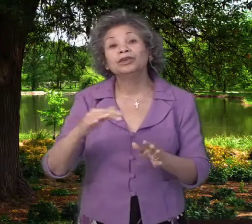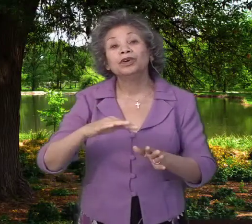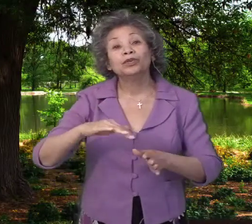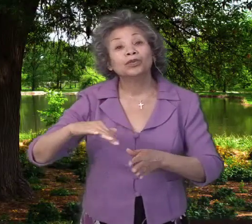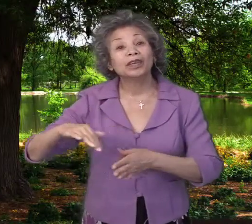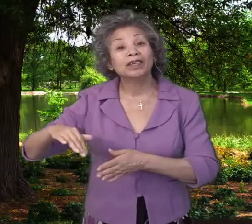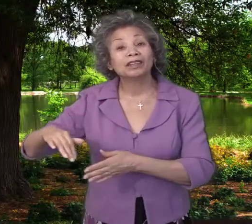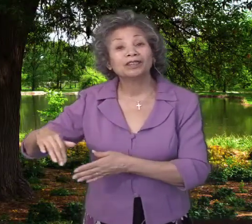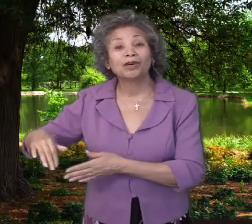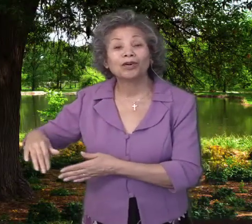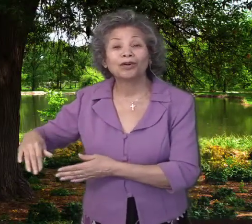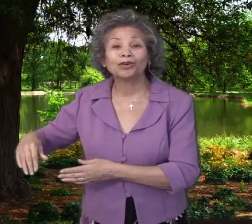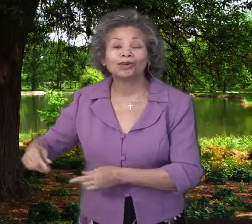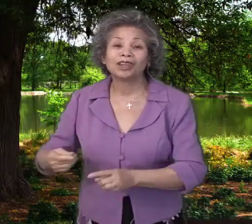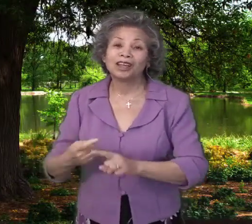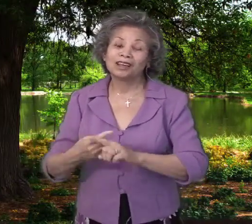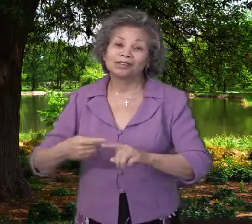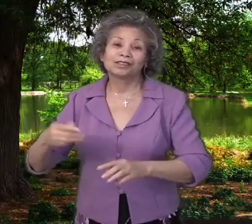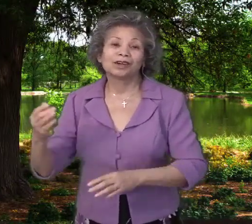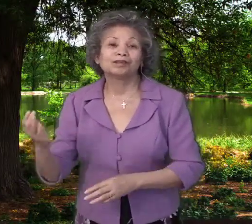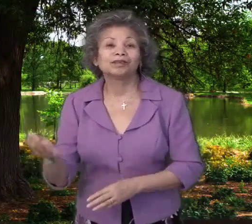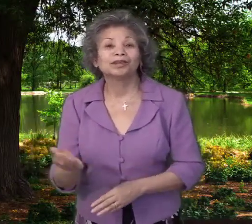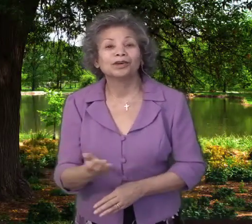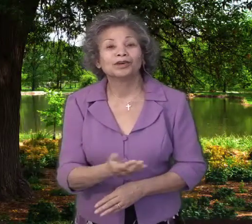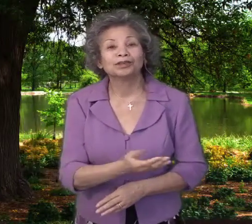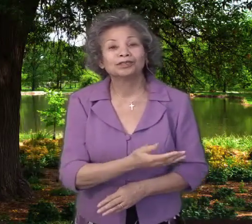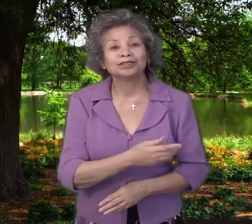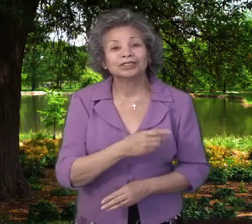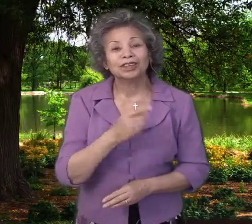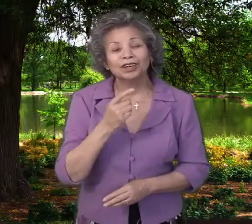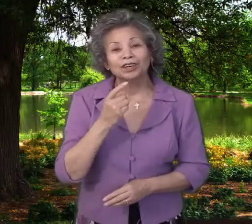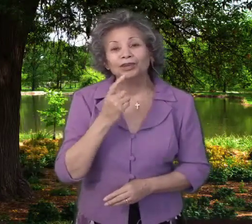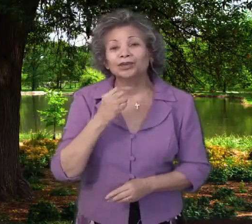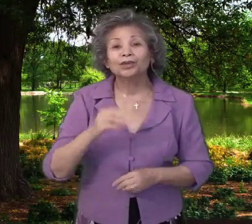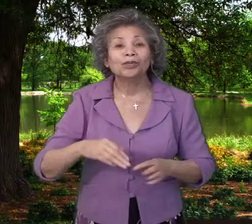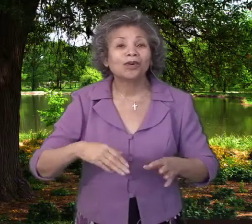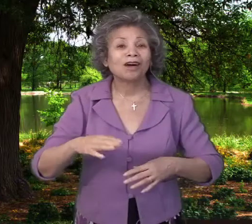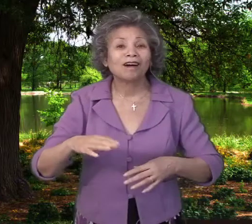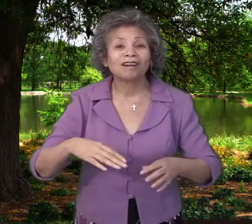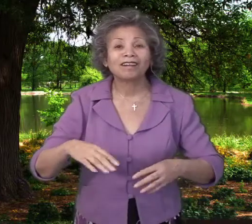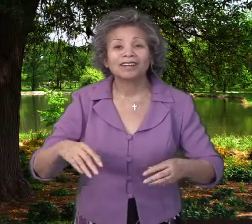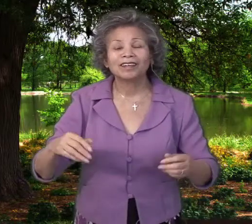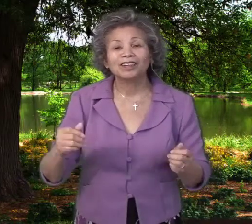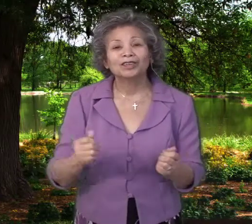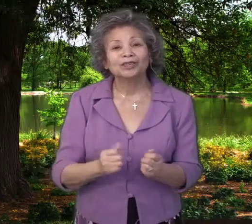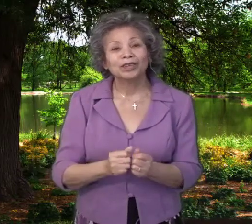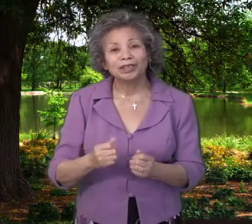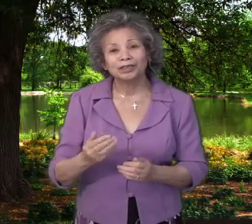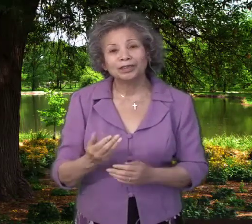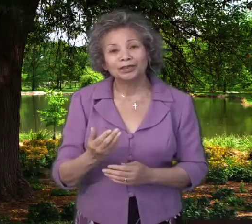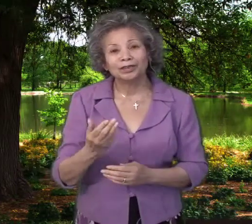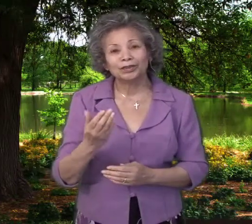withhold from those who walk with you.